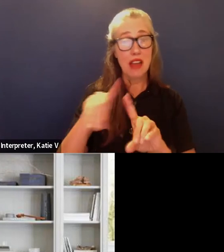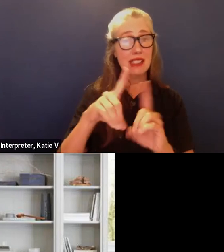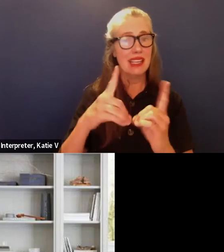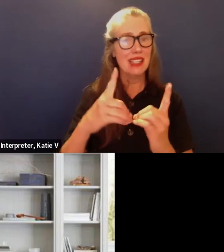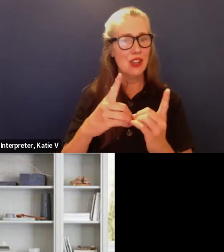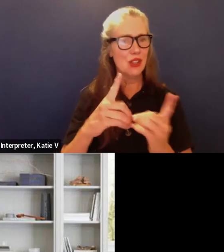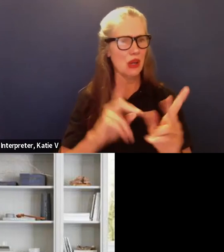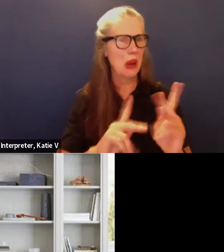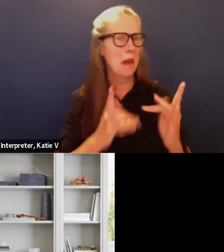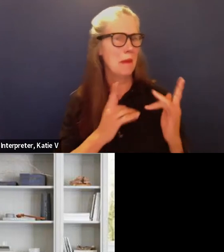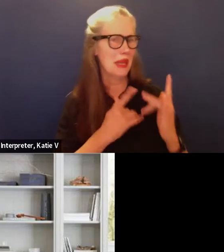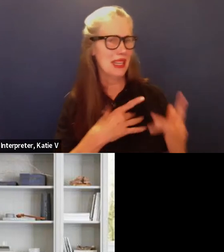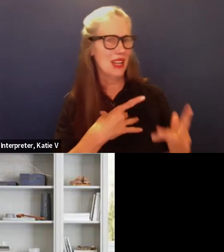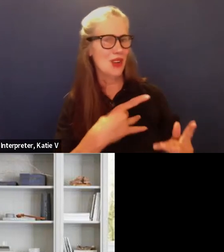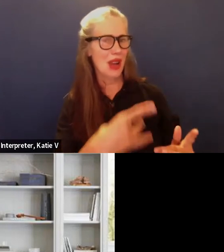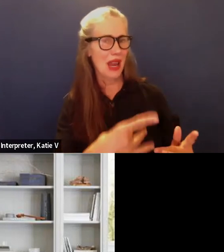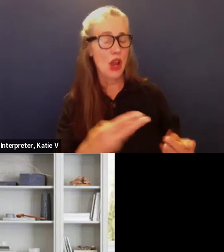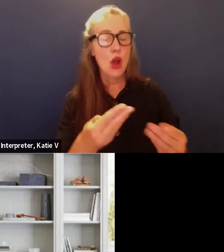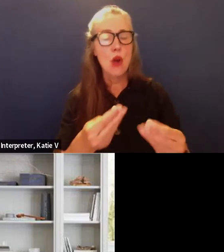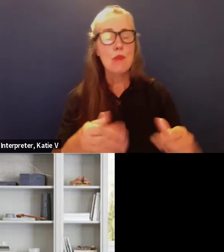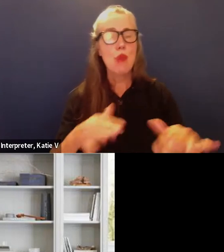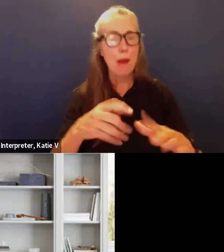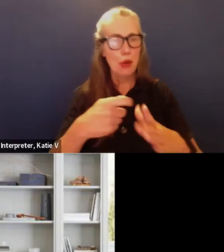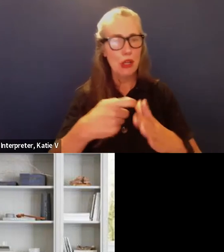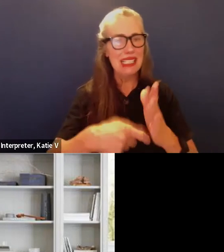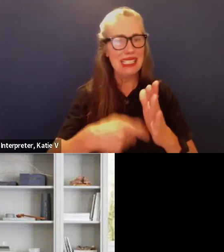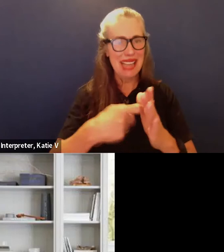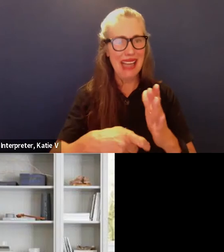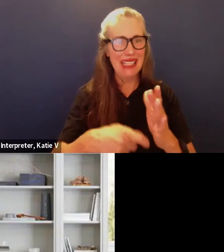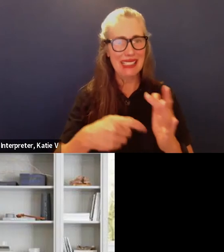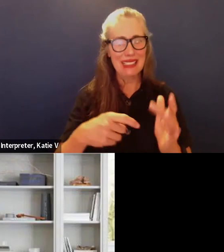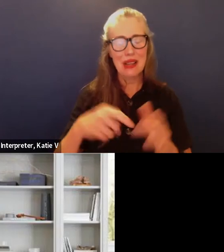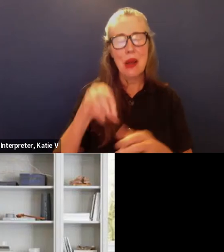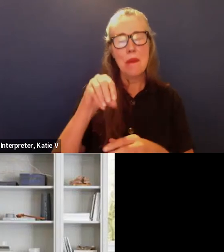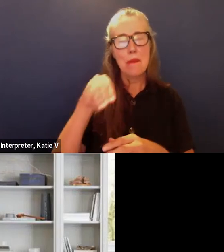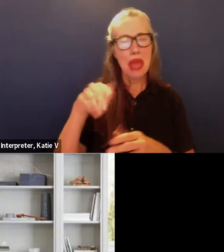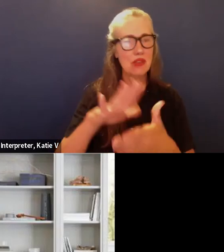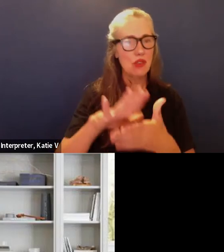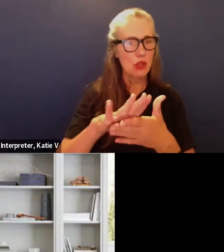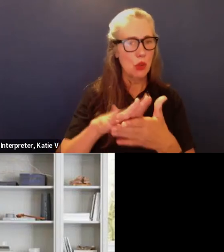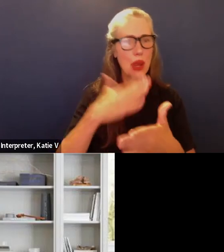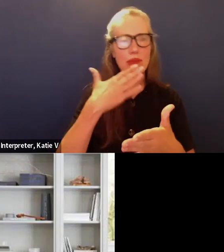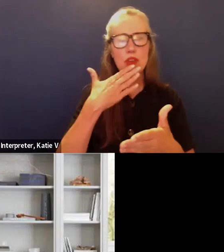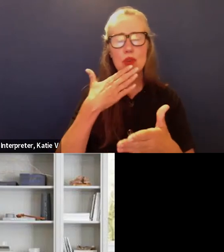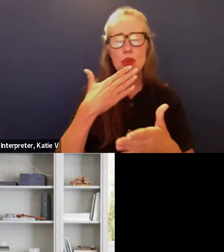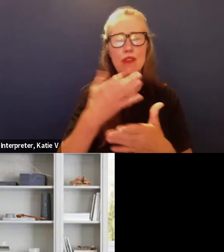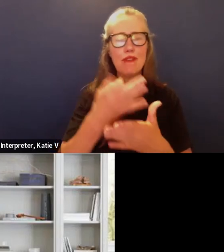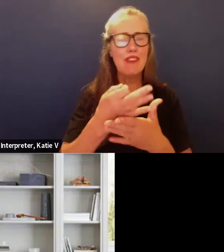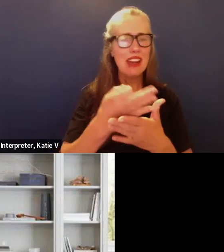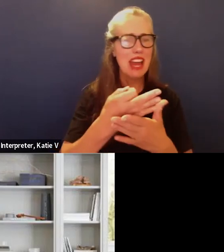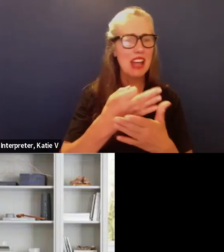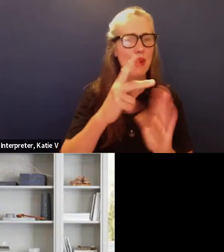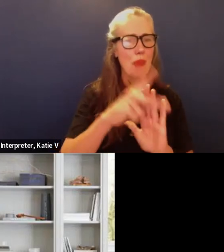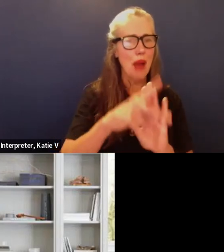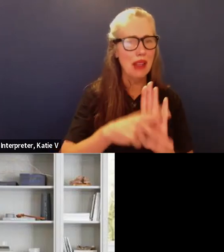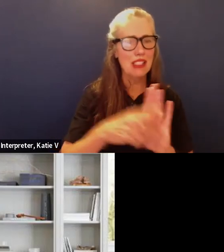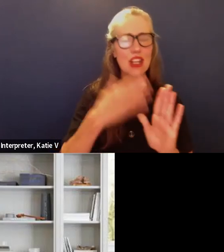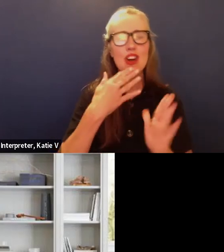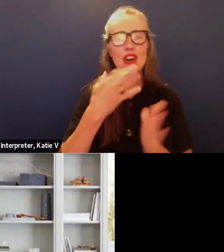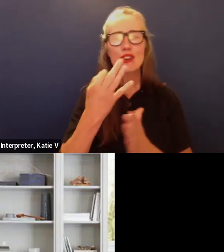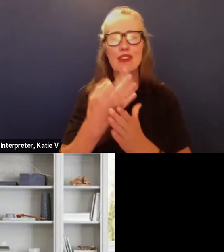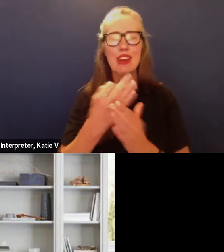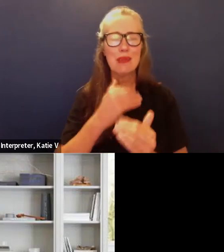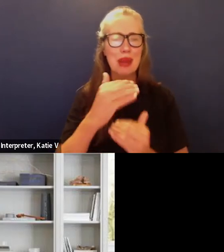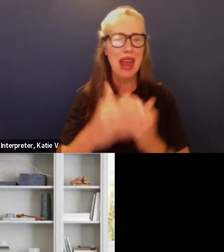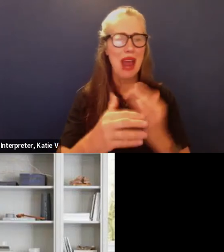property taxes pays for our schools we have good financial policies and practices and we have strong overall financial